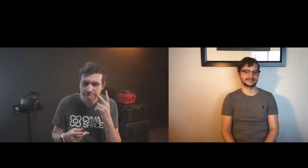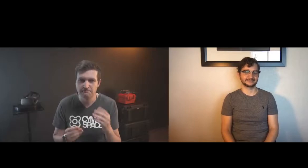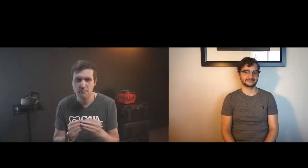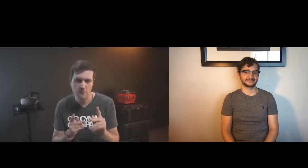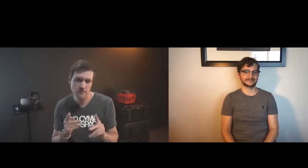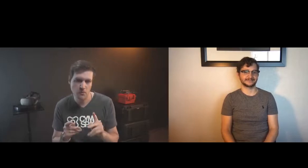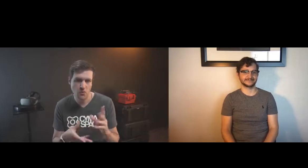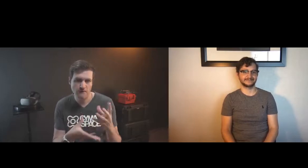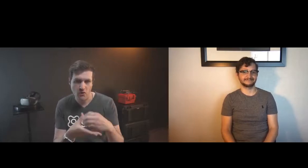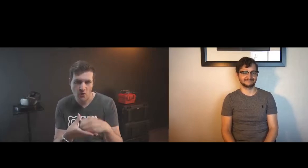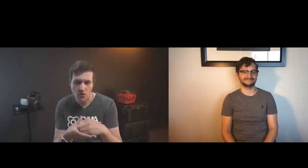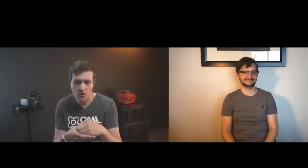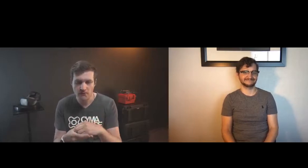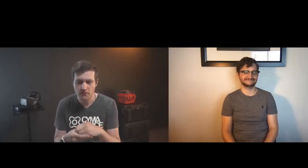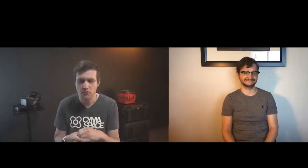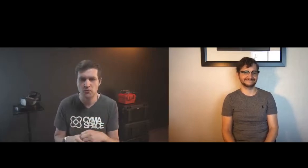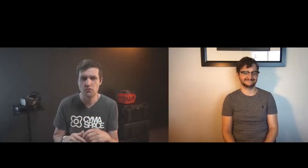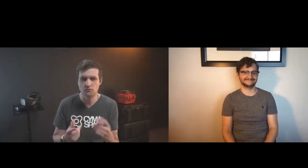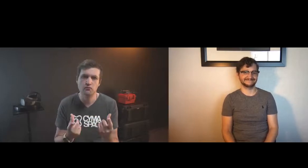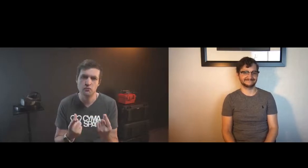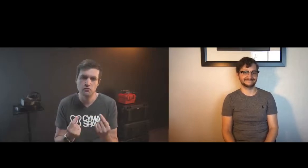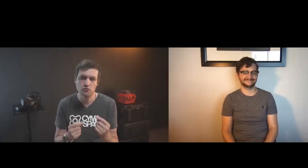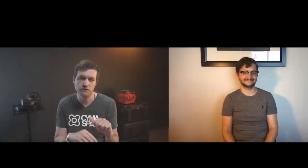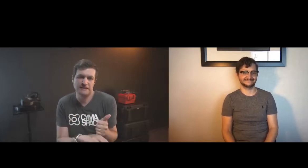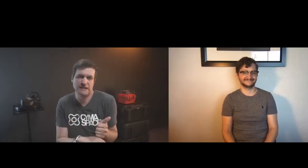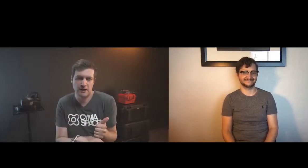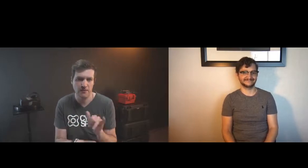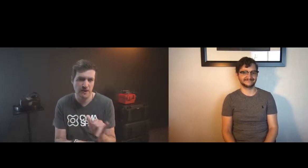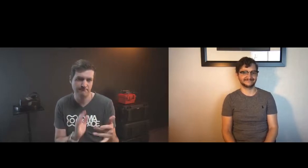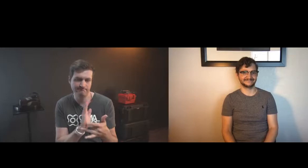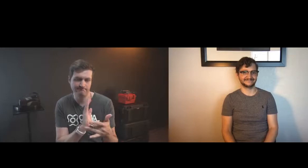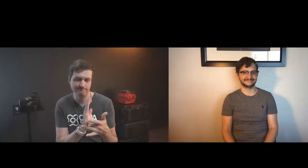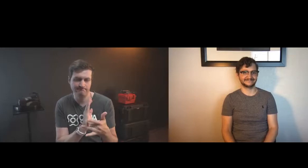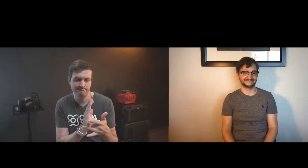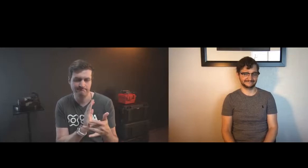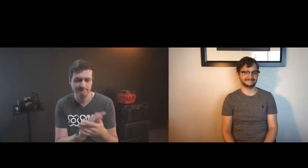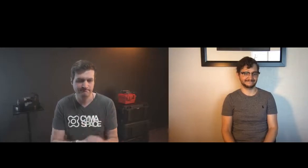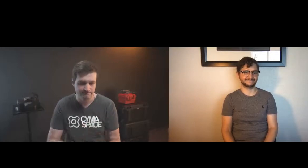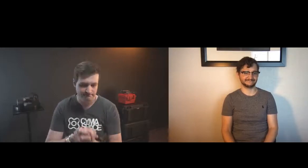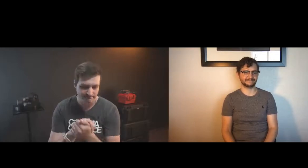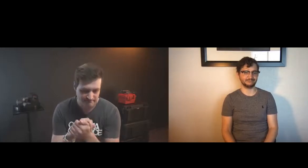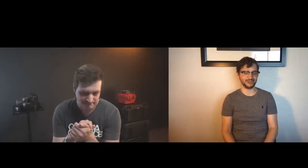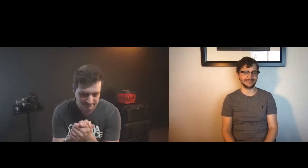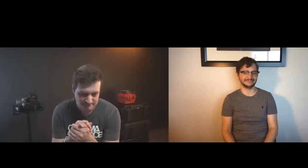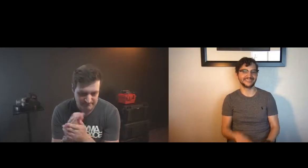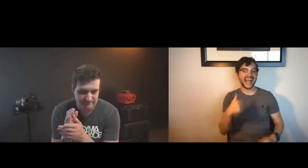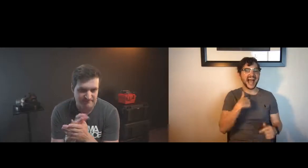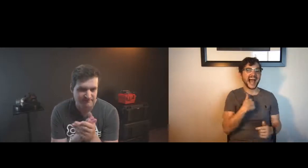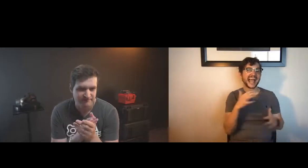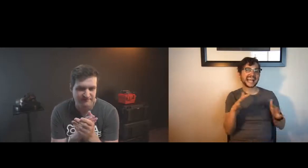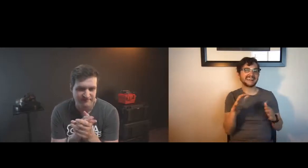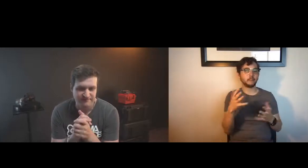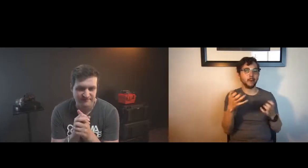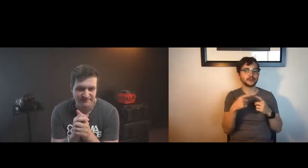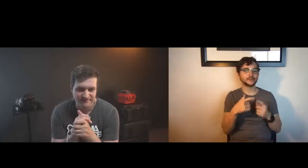spaces it's exciting to see what's possible when more people are involved and being able to create that kind of